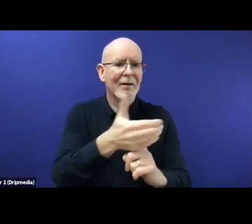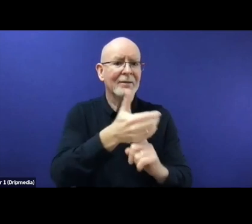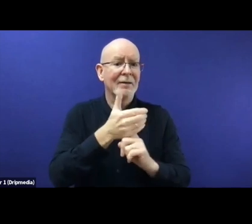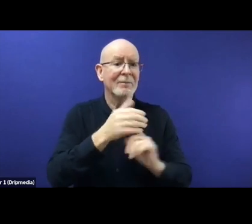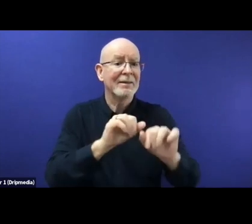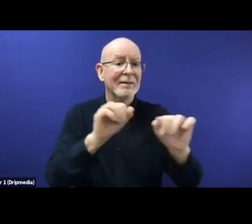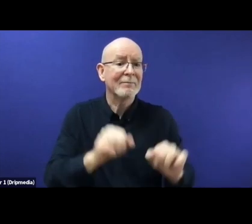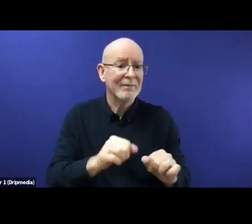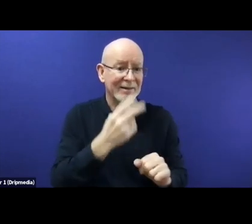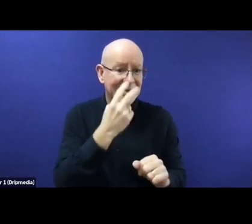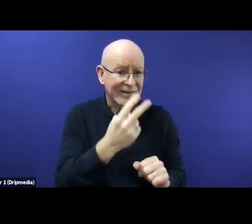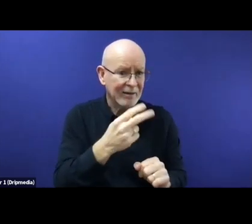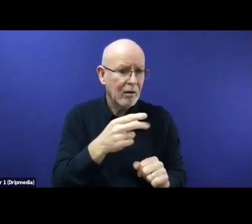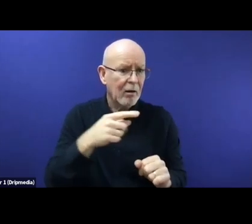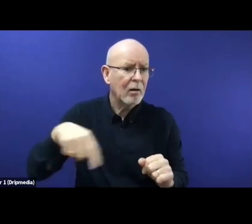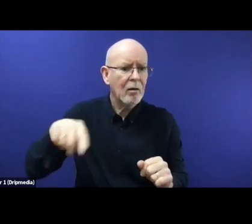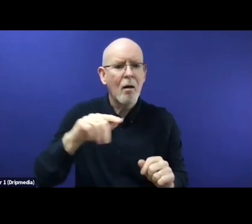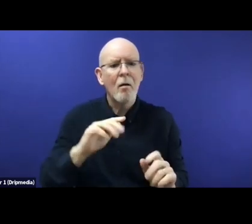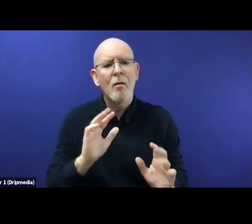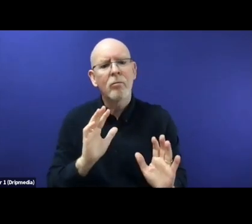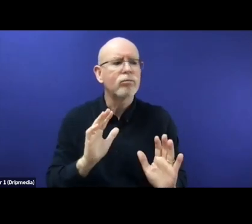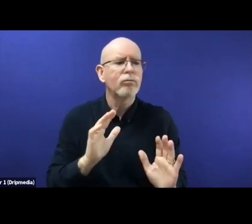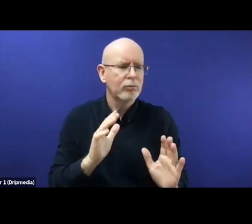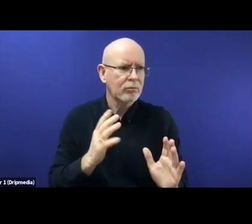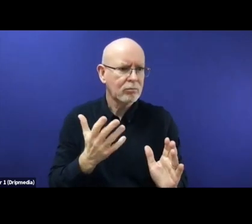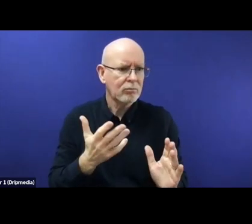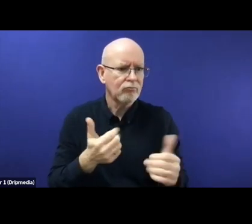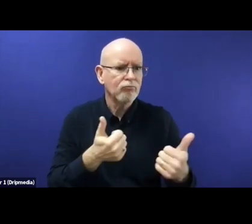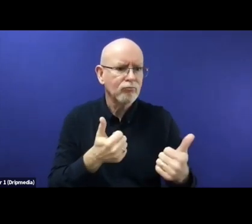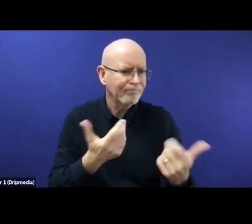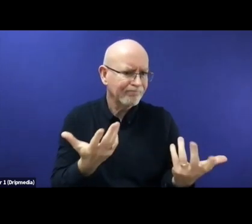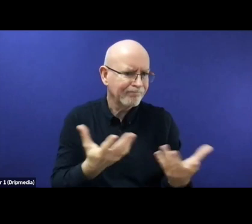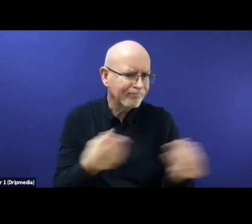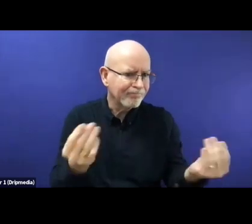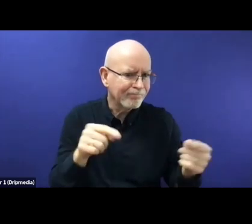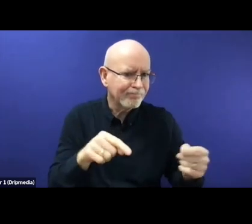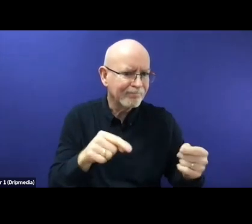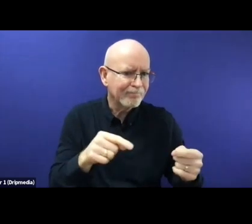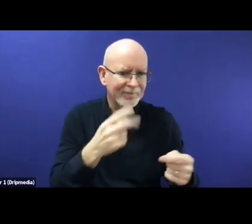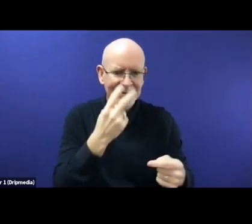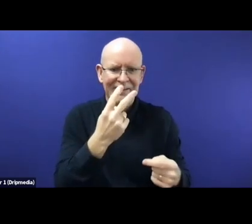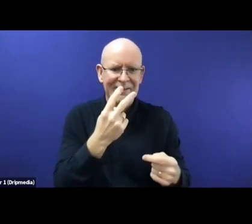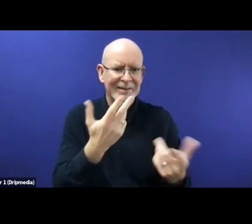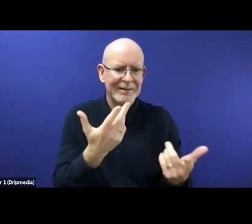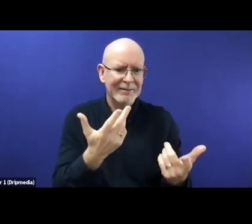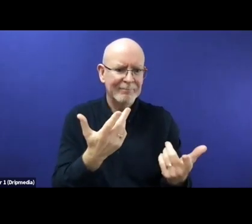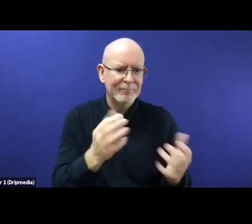monitoring. The monitoring is important, and we might come back to that in the discussion. Lastly, crisis